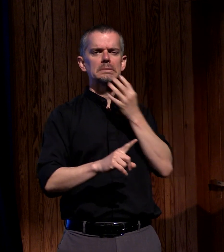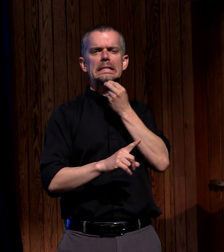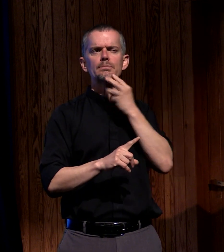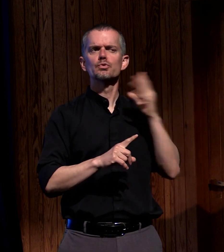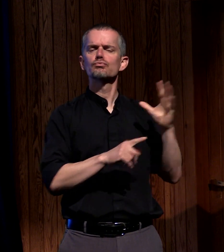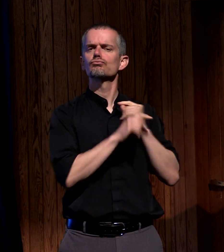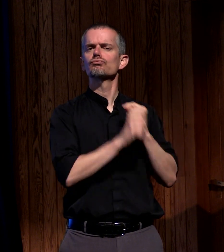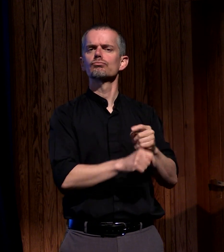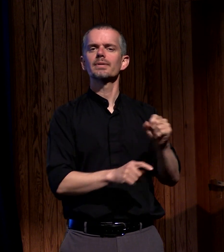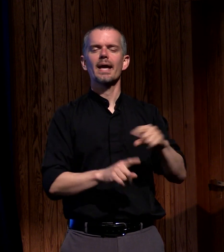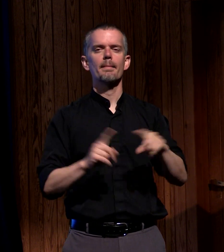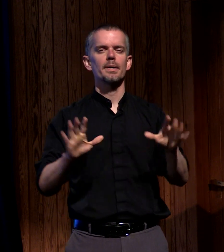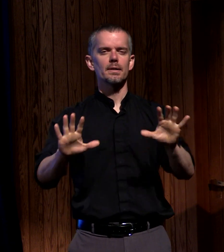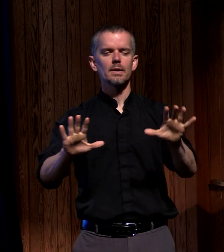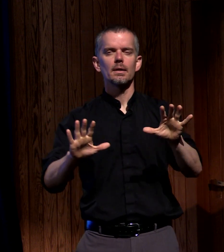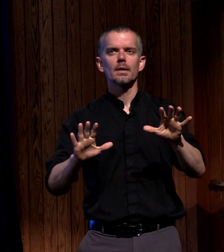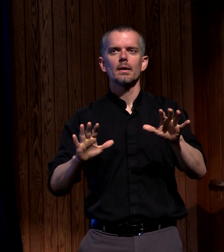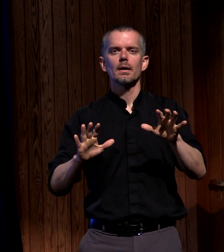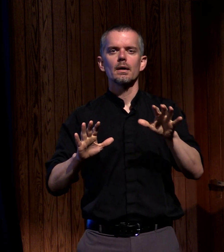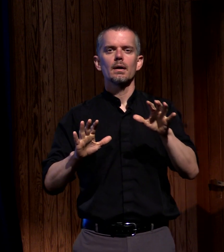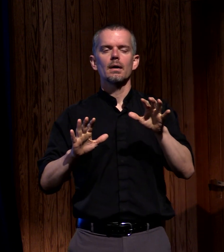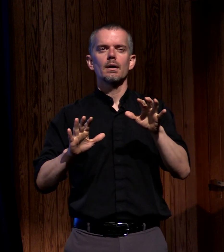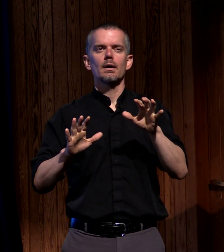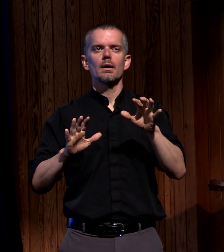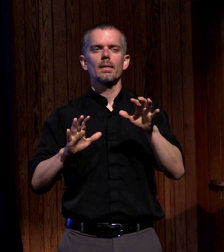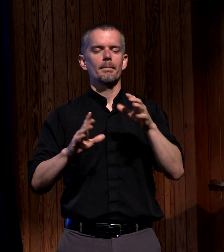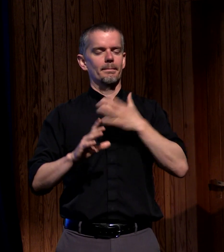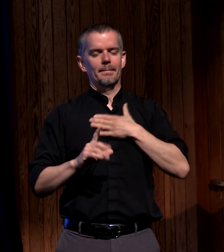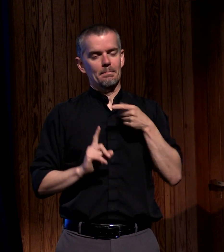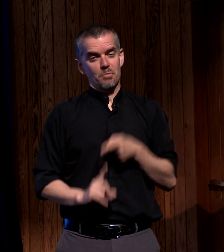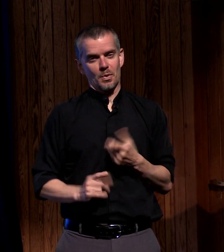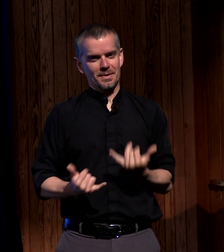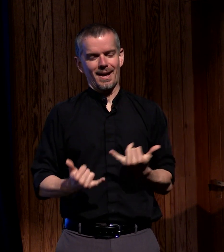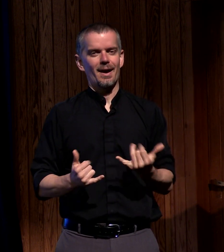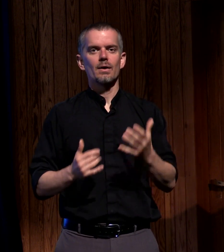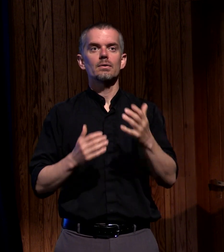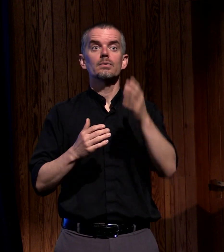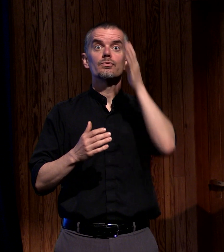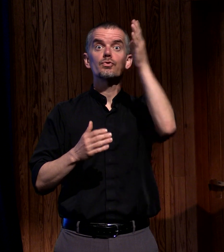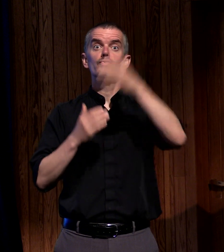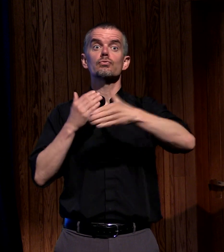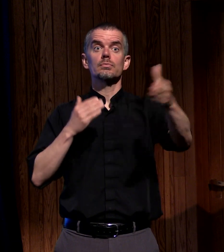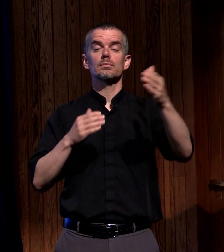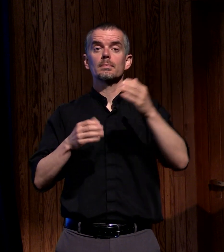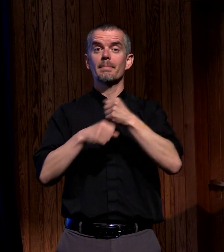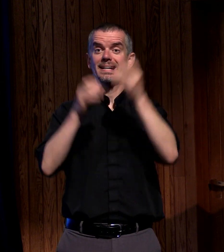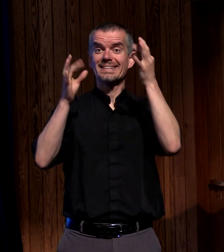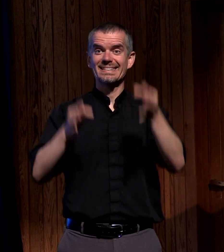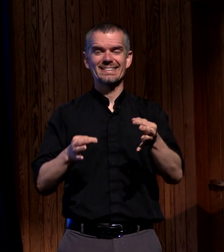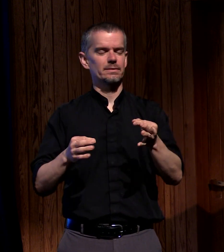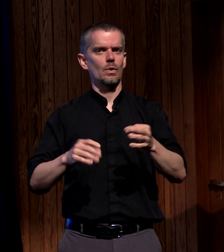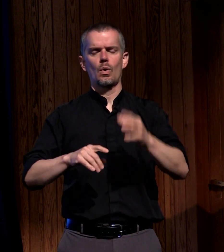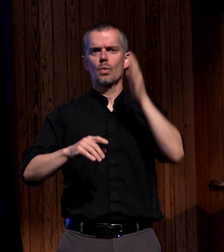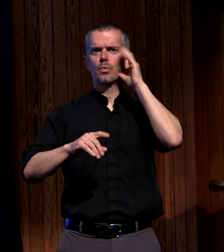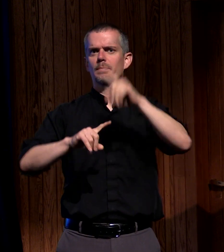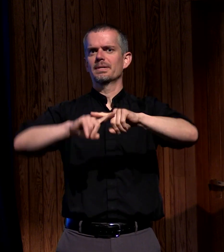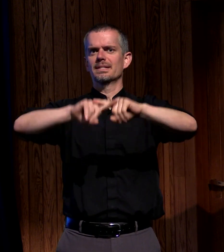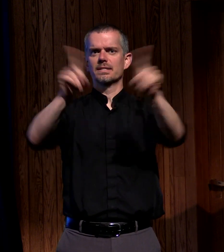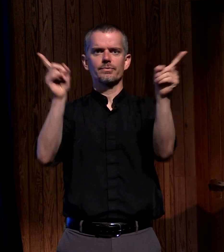is decision making would never be the same you see it's interesting too because casting lots is something we occasionally do around here